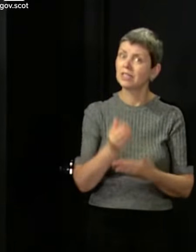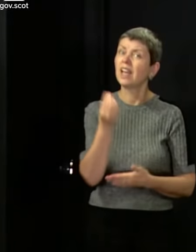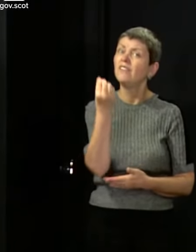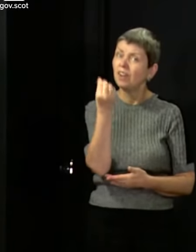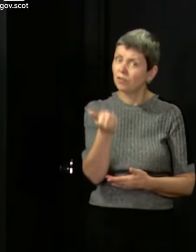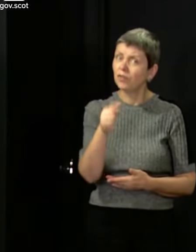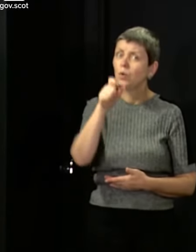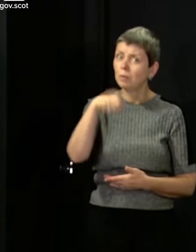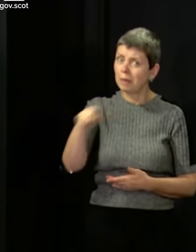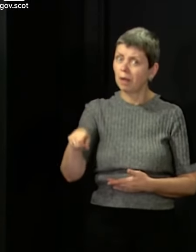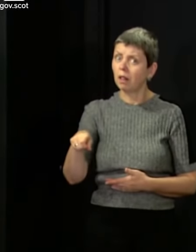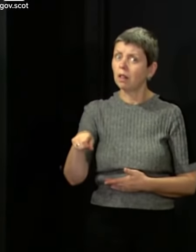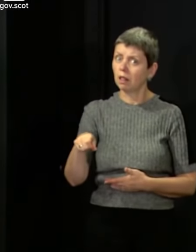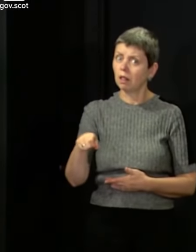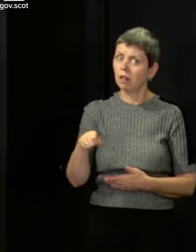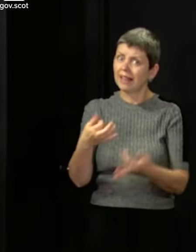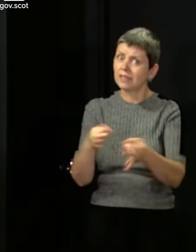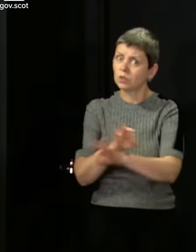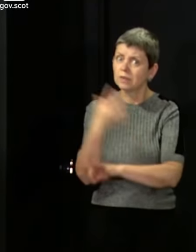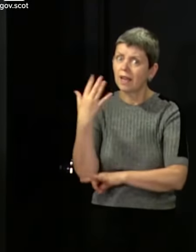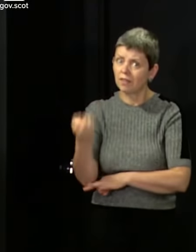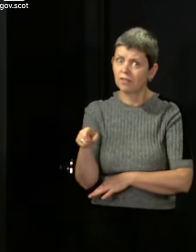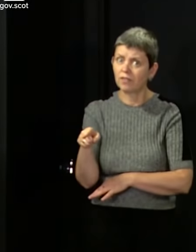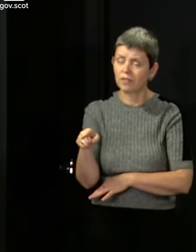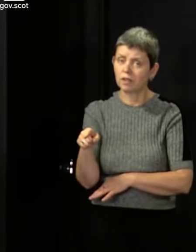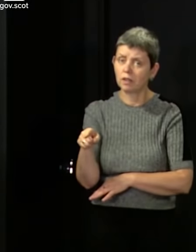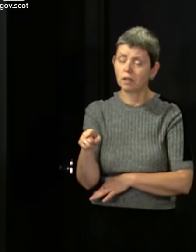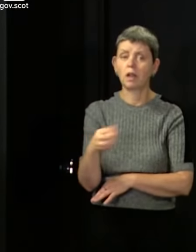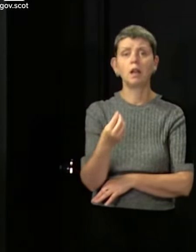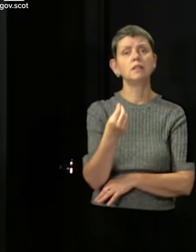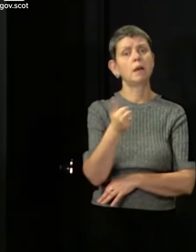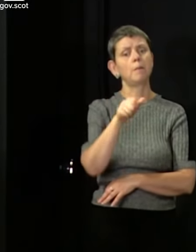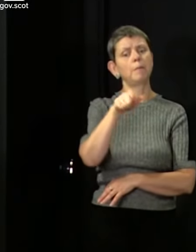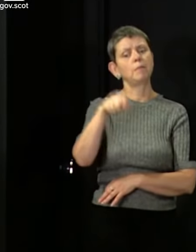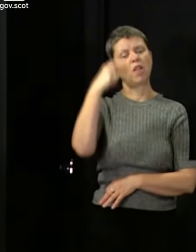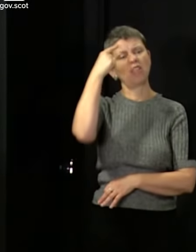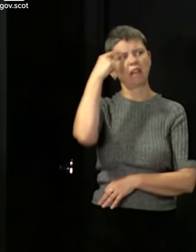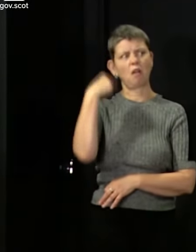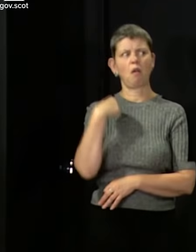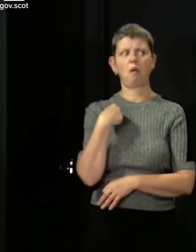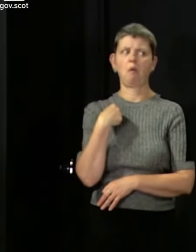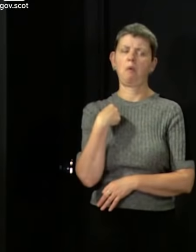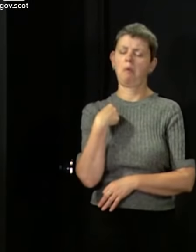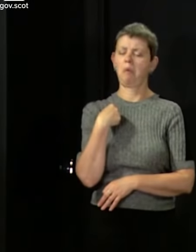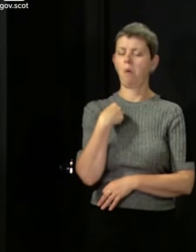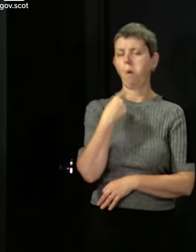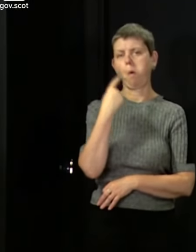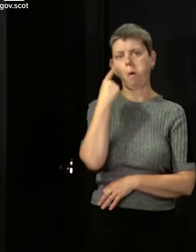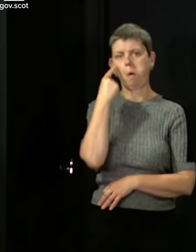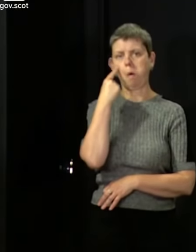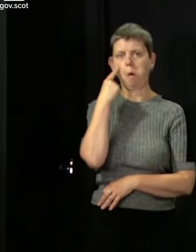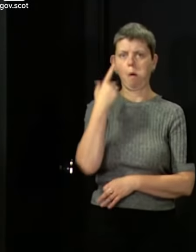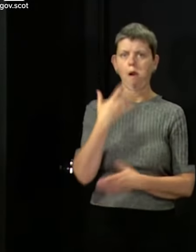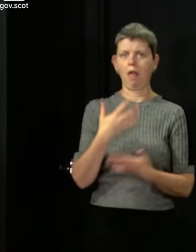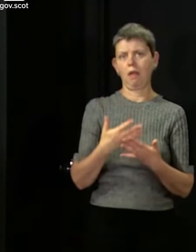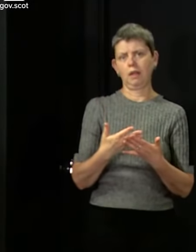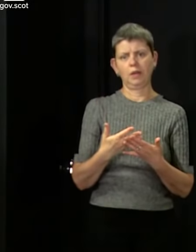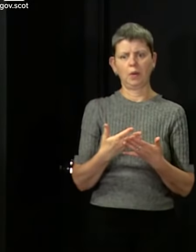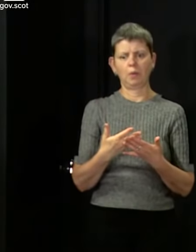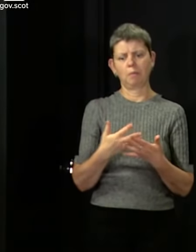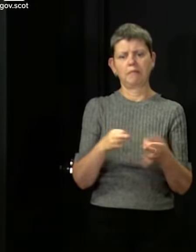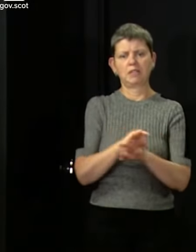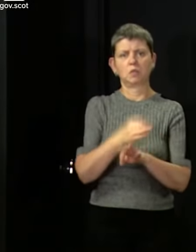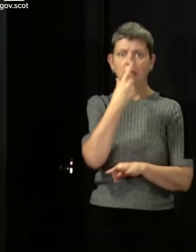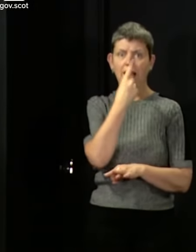Jason said, there may be some people who are covered by these exemptions who think that they couldn't wear a face covering. It might be worth trying it and just to see whether it is